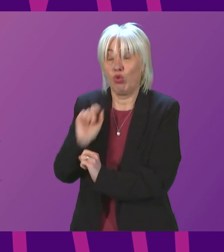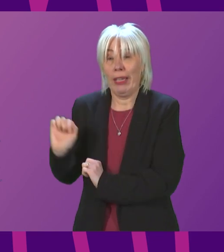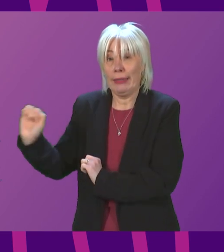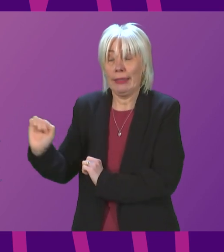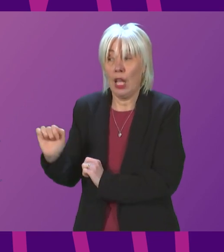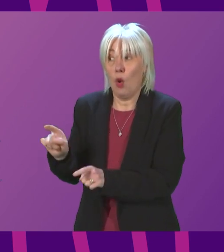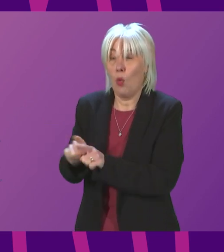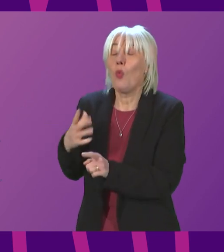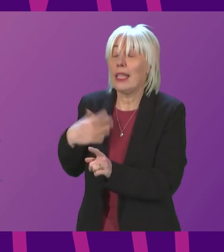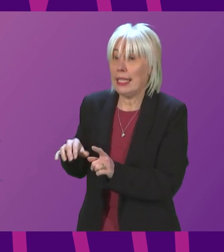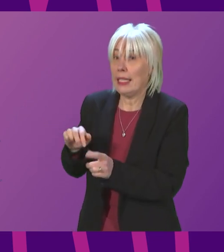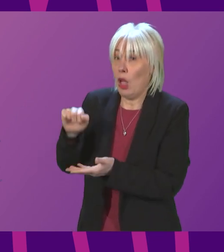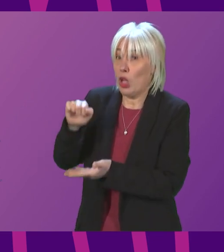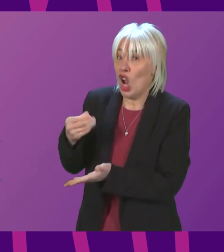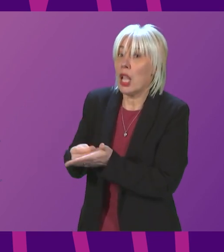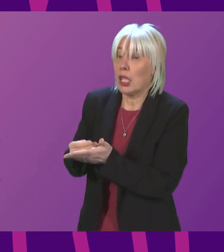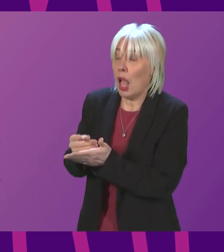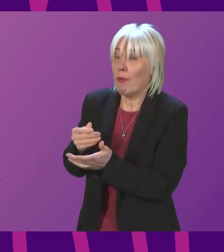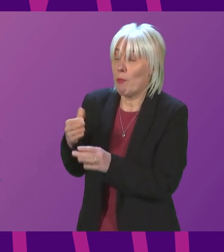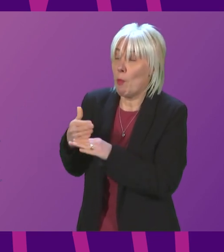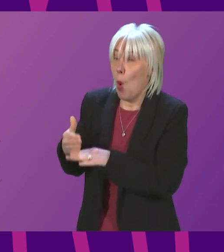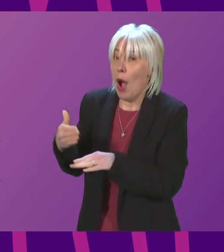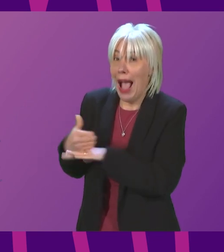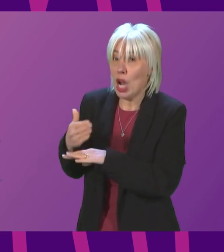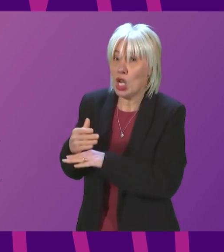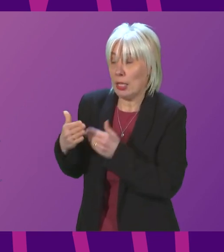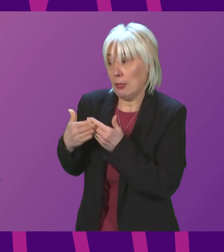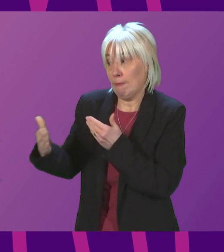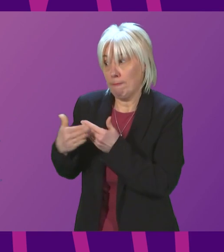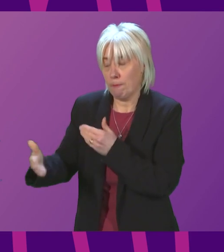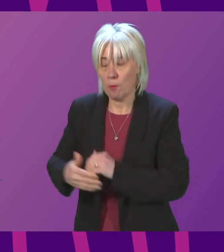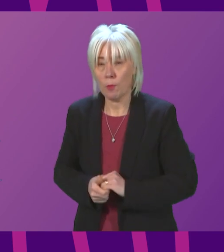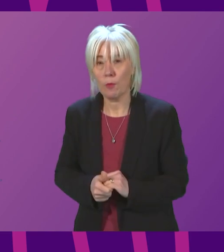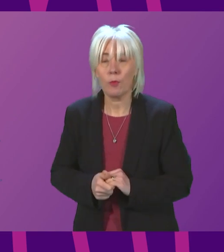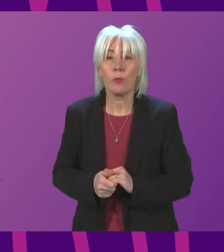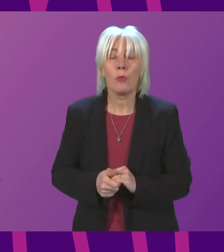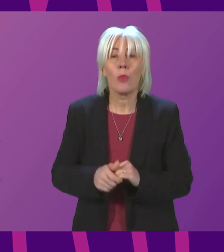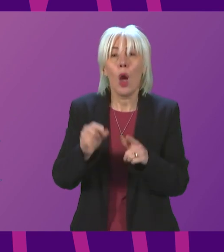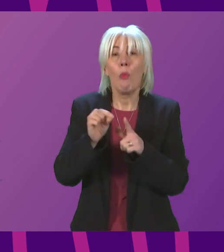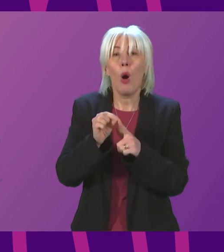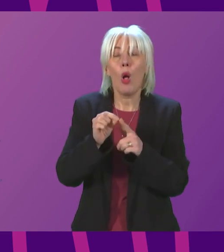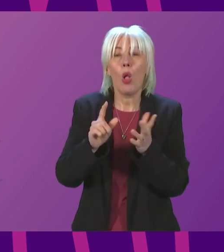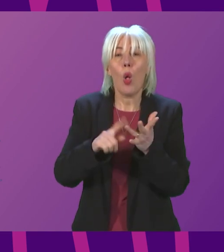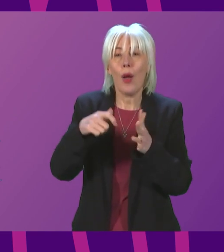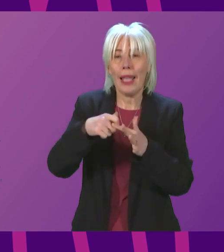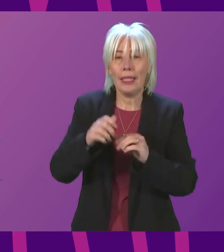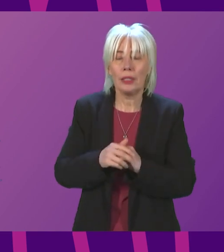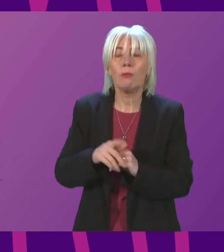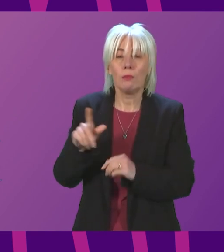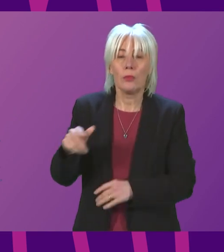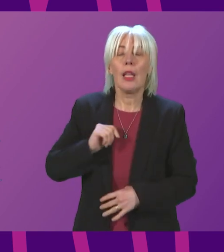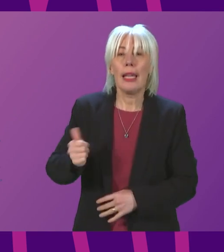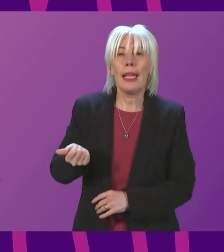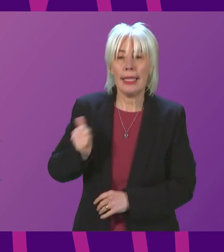see the Chancellor take in the days and weeks to come Paul O'Cain to be followed by Ruth Maguire Thank you Presiding Officer In anticipation